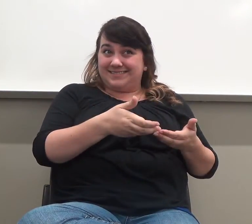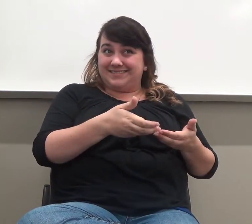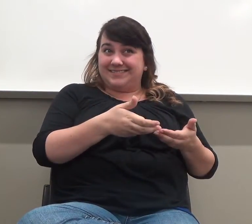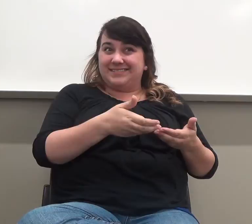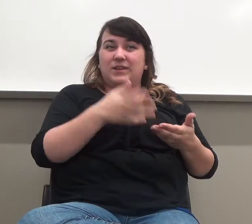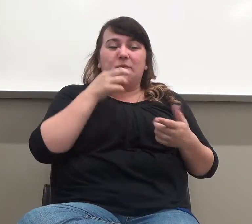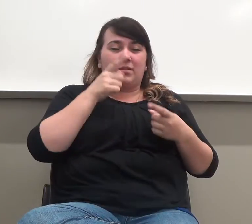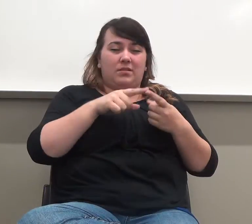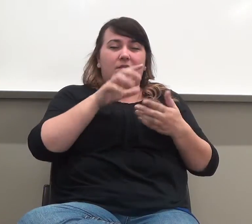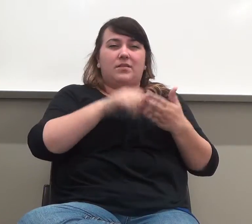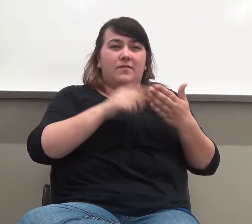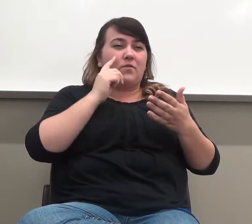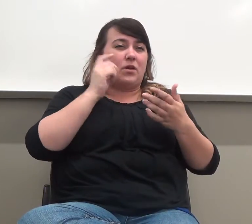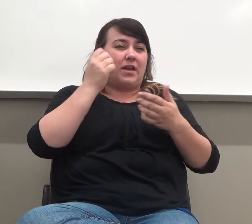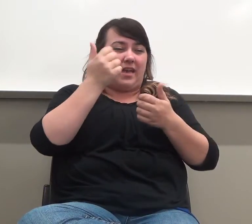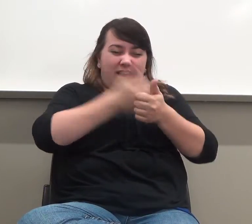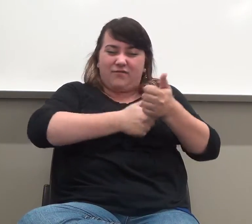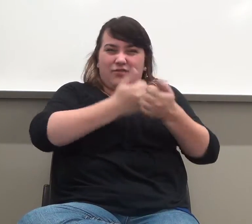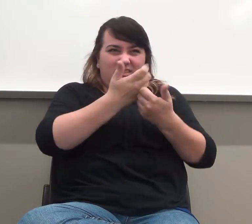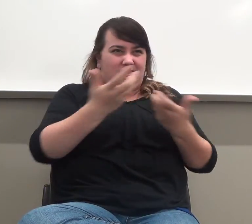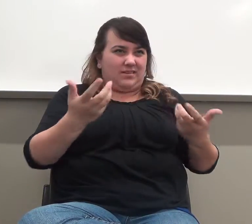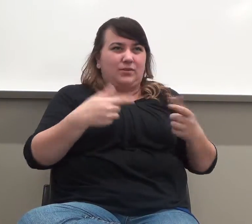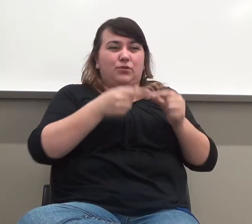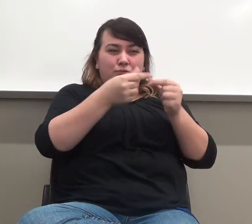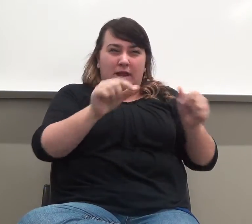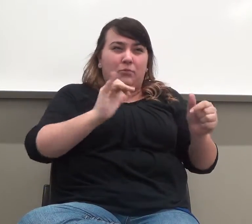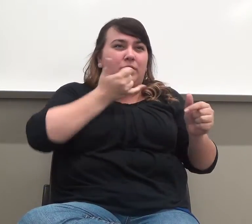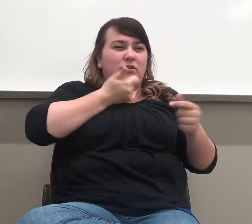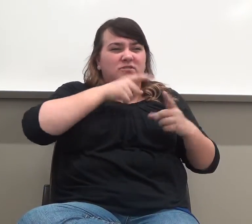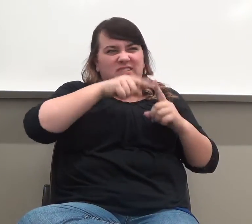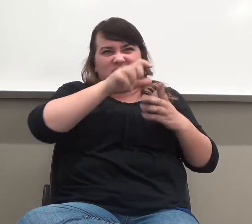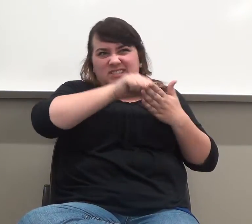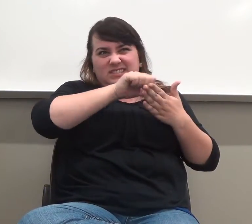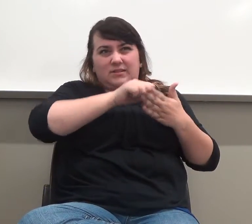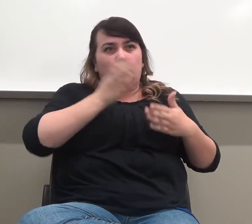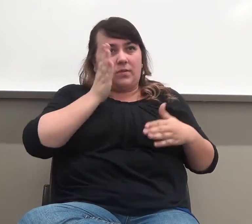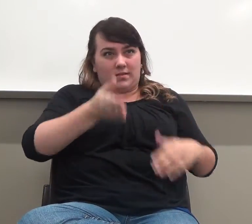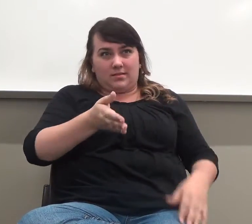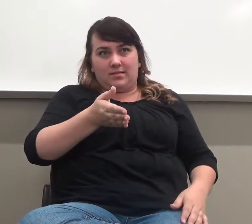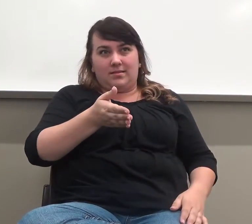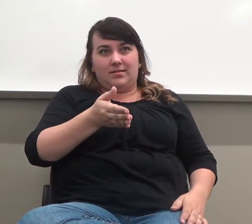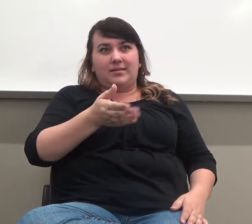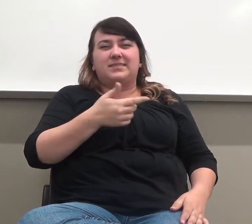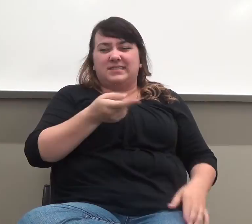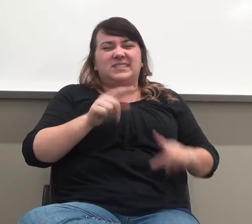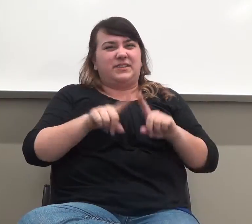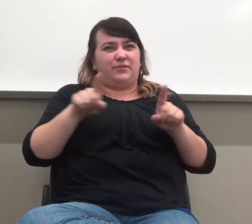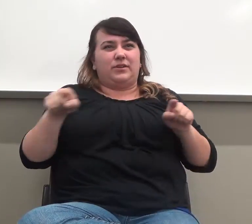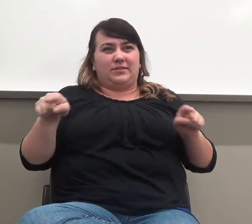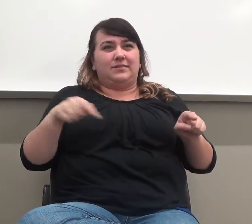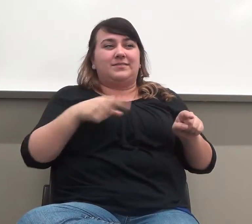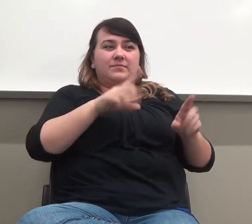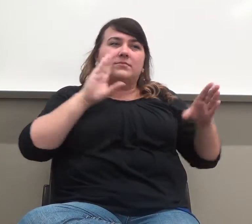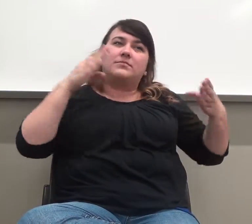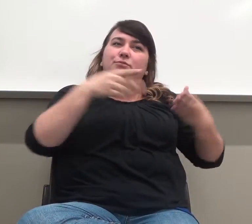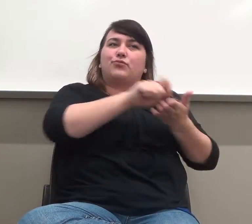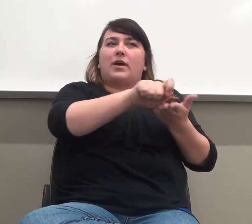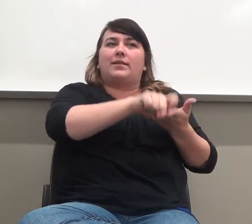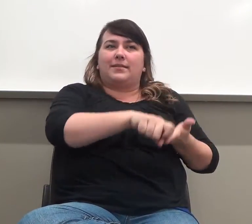marked off for every picky little grammar error. Okay, so it's a little bit different because this is a writing class. Okay, so